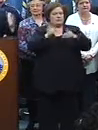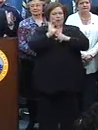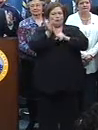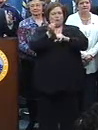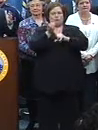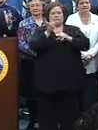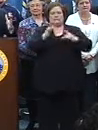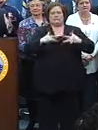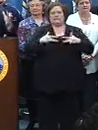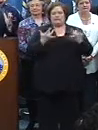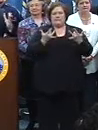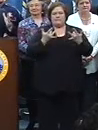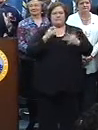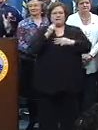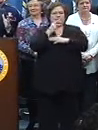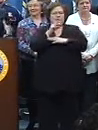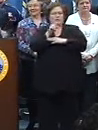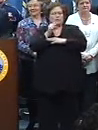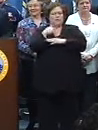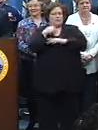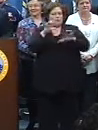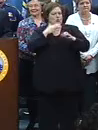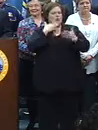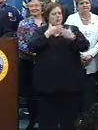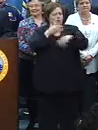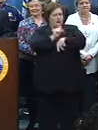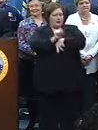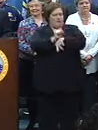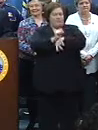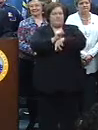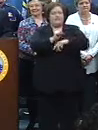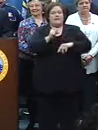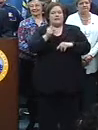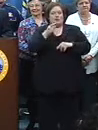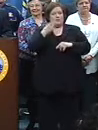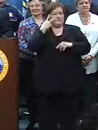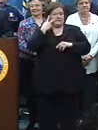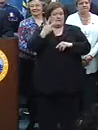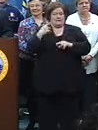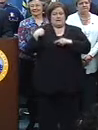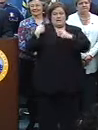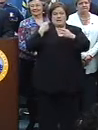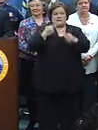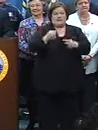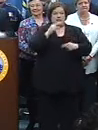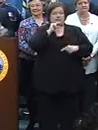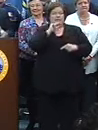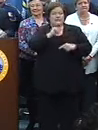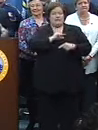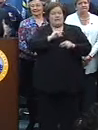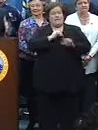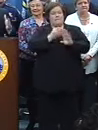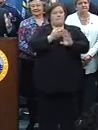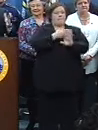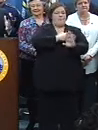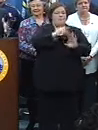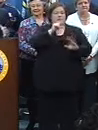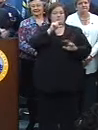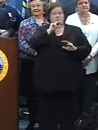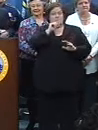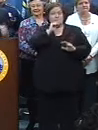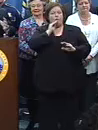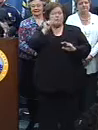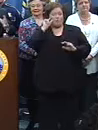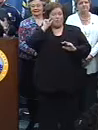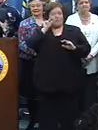It is one of the things that we do better than anybody else in the world. You have seen since Thanksgiving and before Mardi Gras, the city hosts